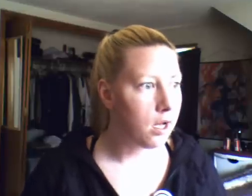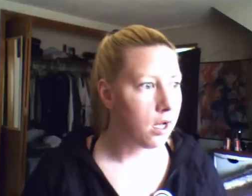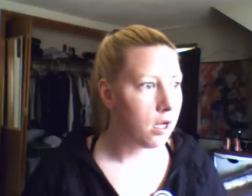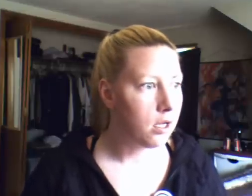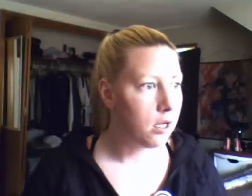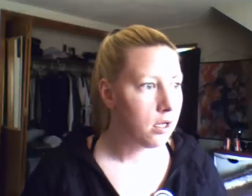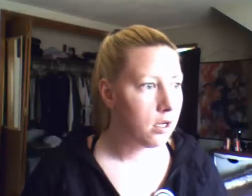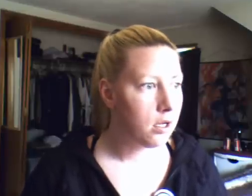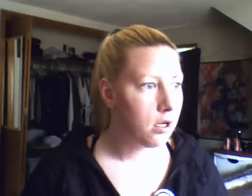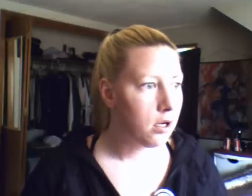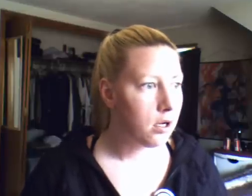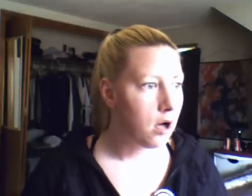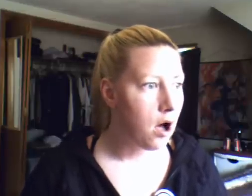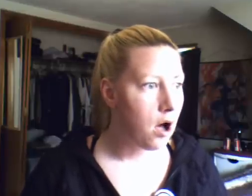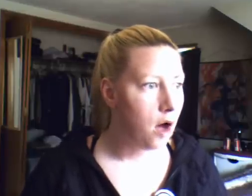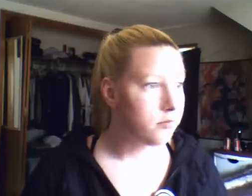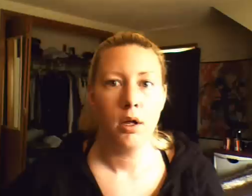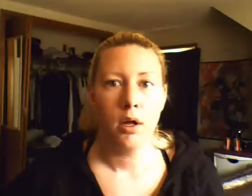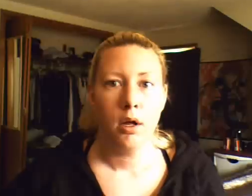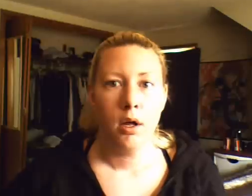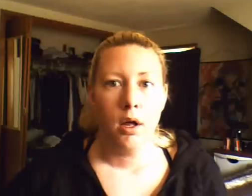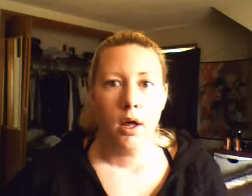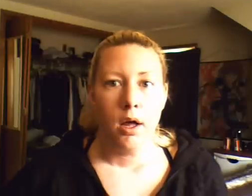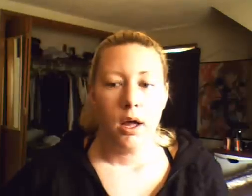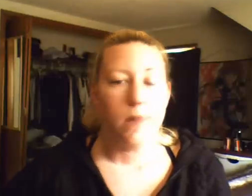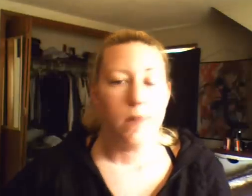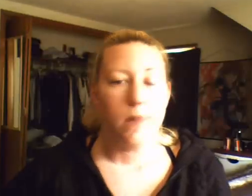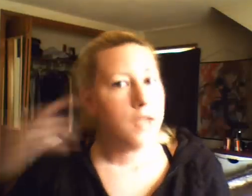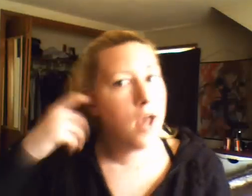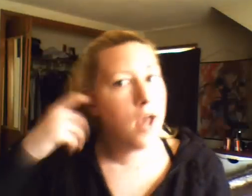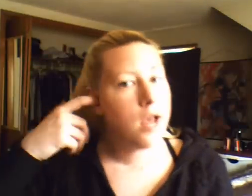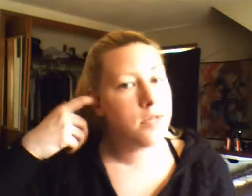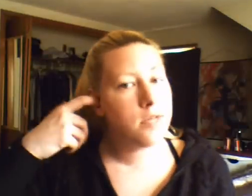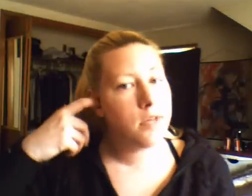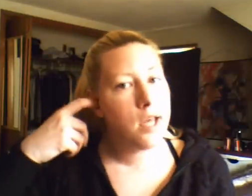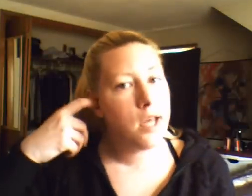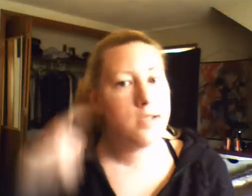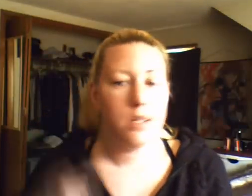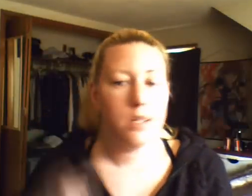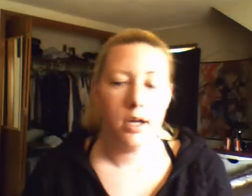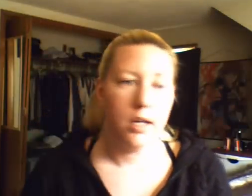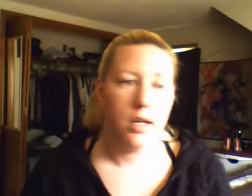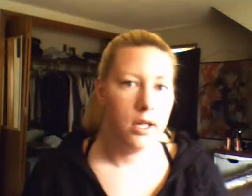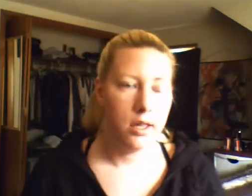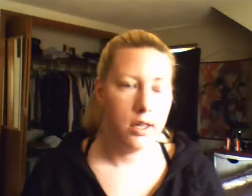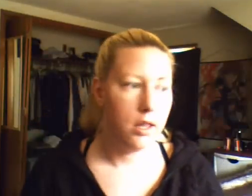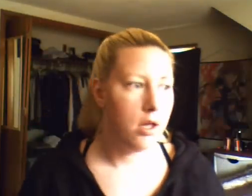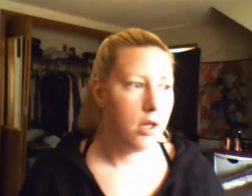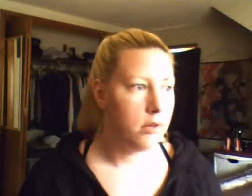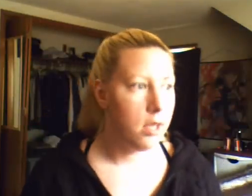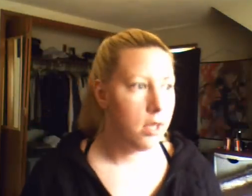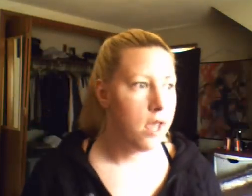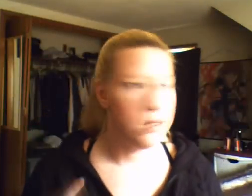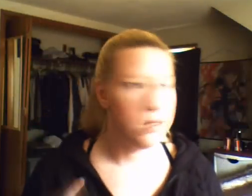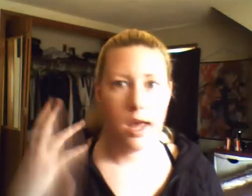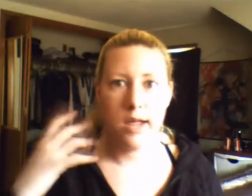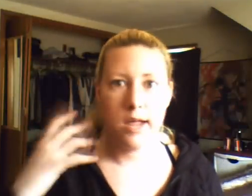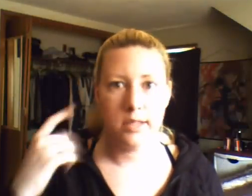yeah as for the aches the aches the headaches